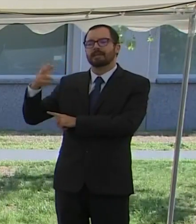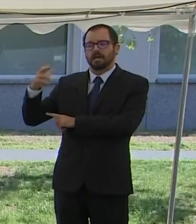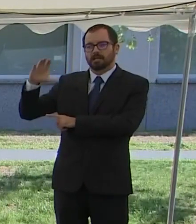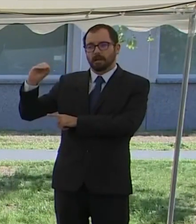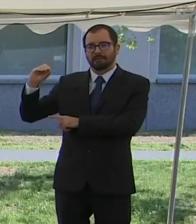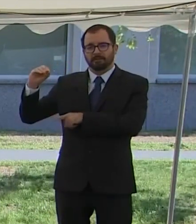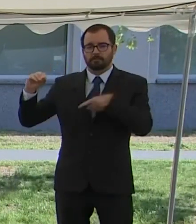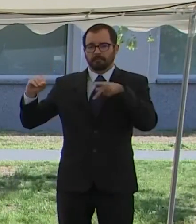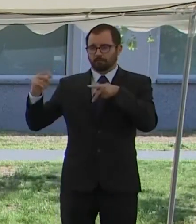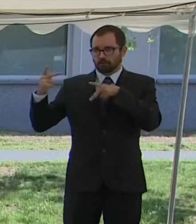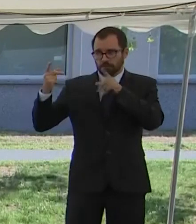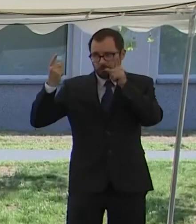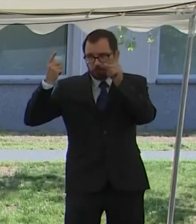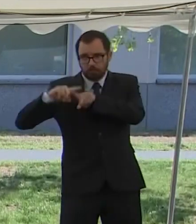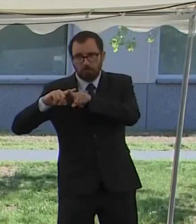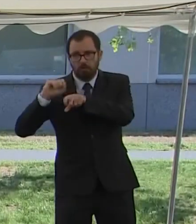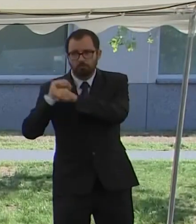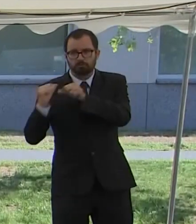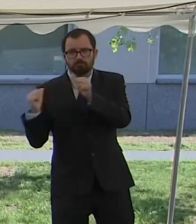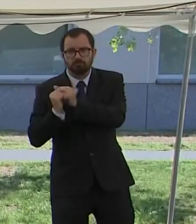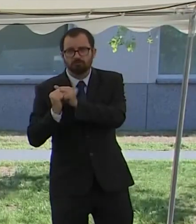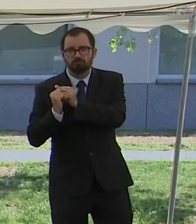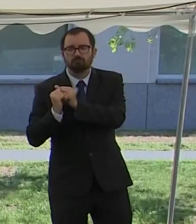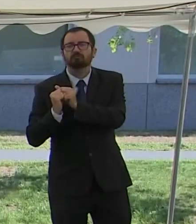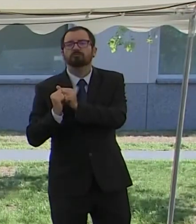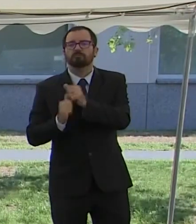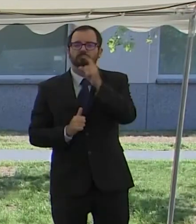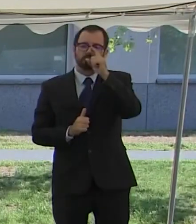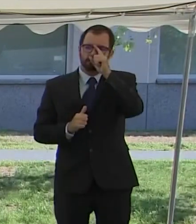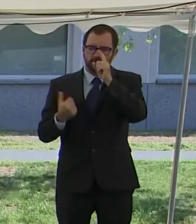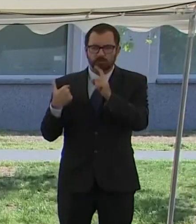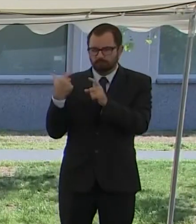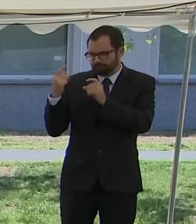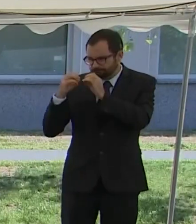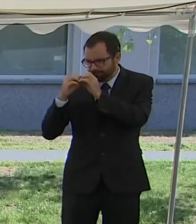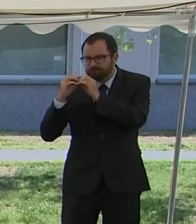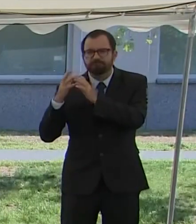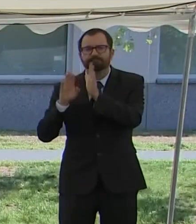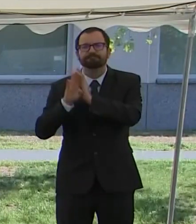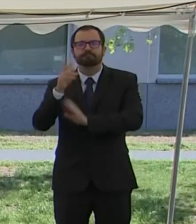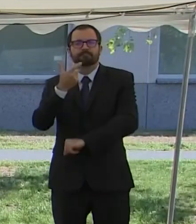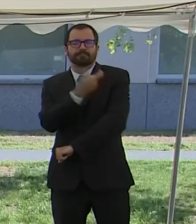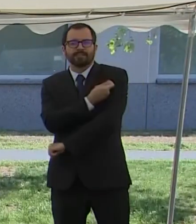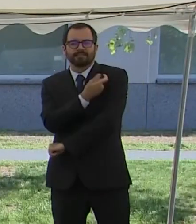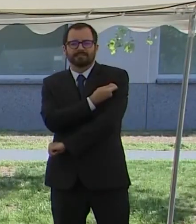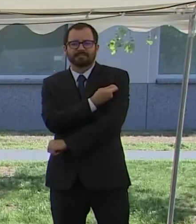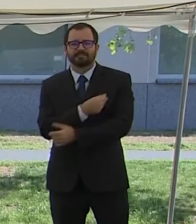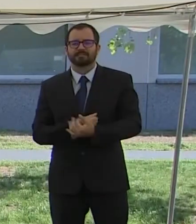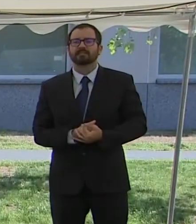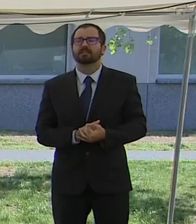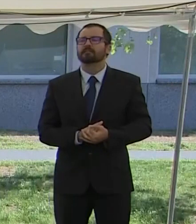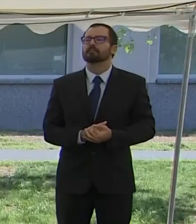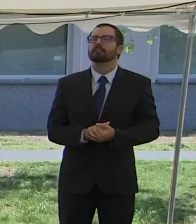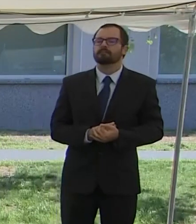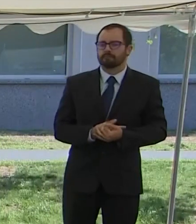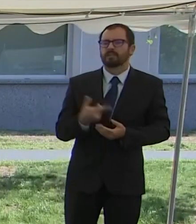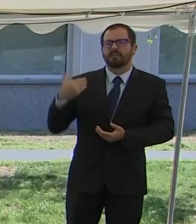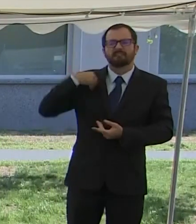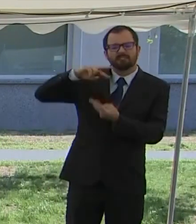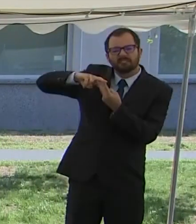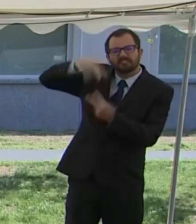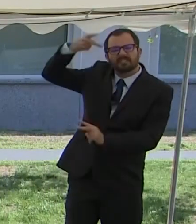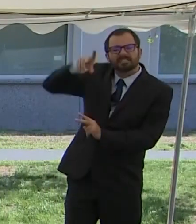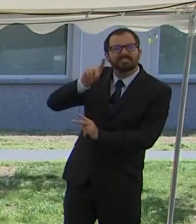BioNTech's proprietary mRNA vaccine platform and Pfizer's extensive experience in the